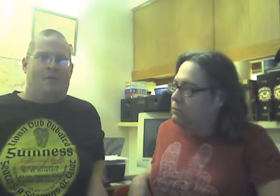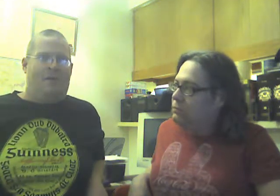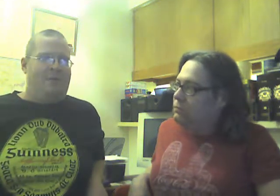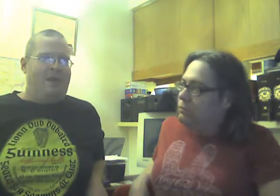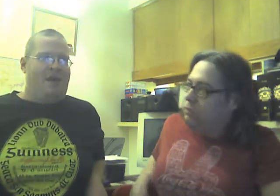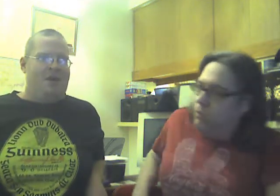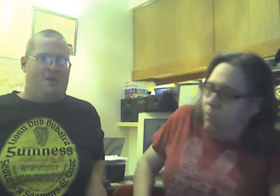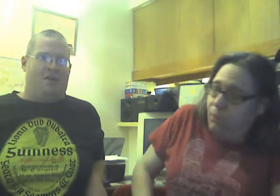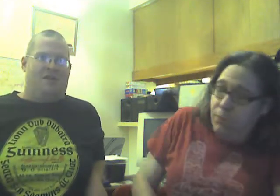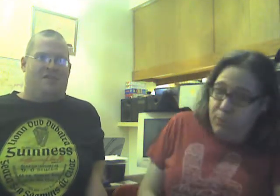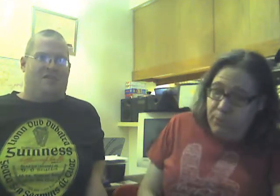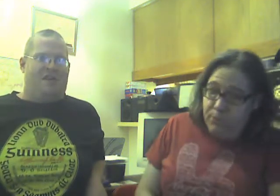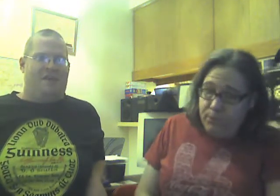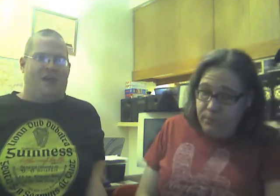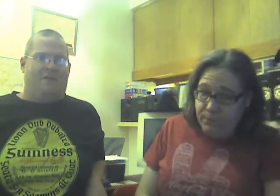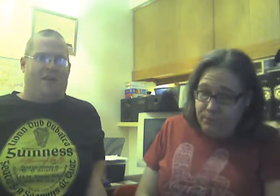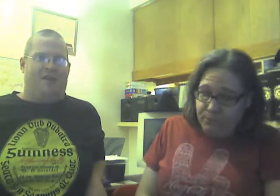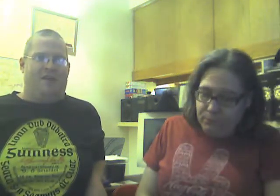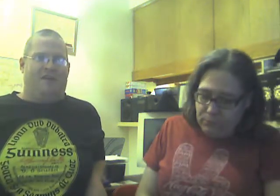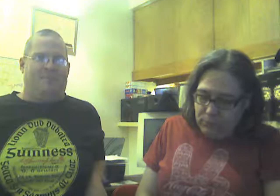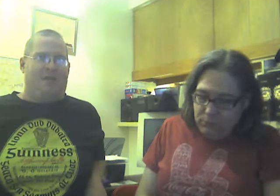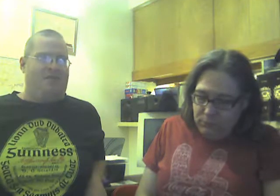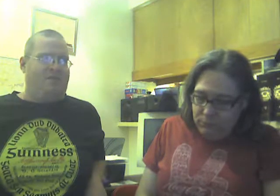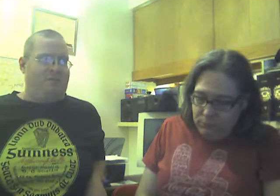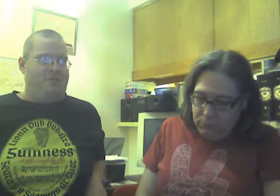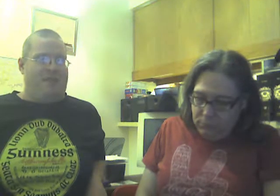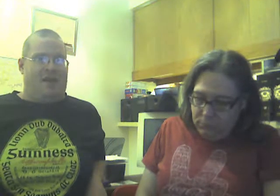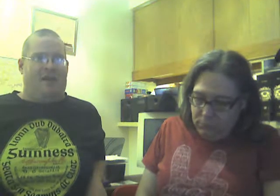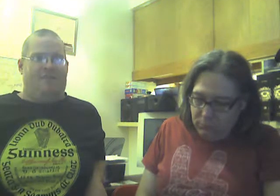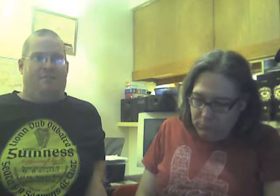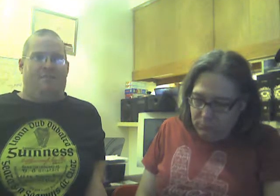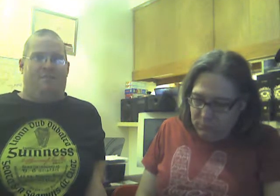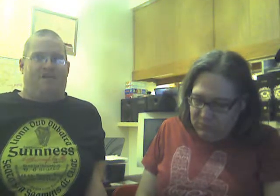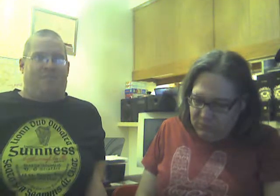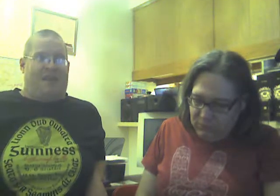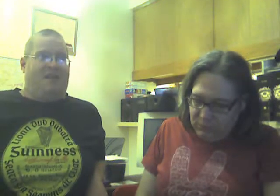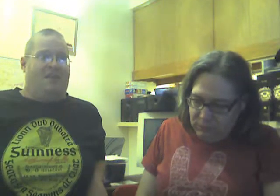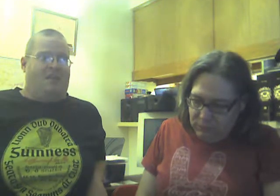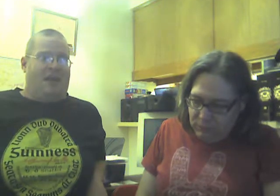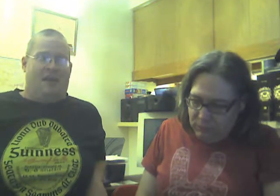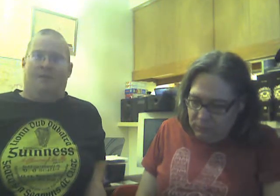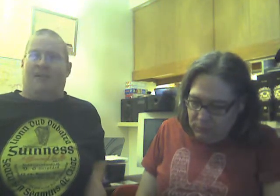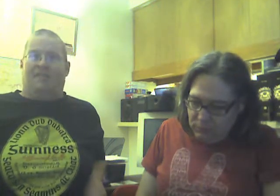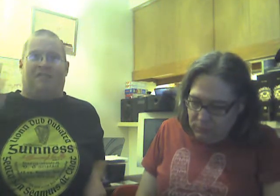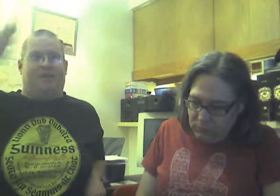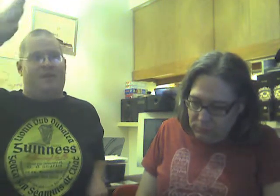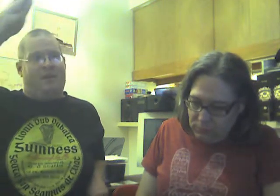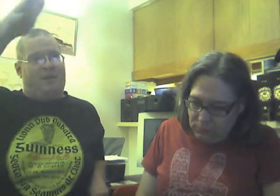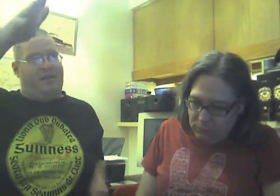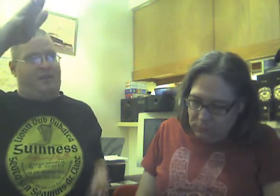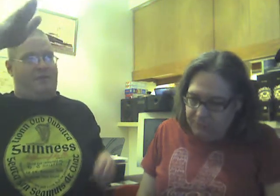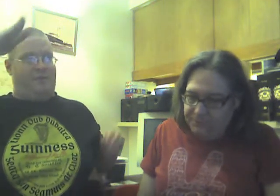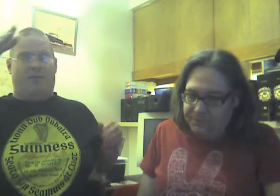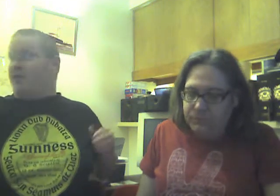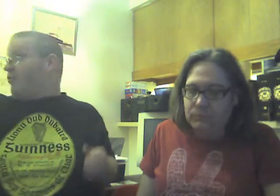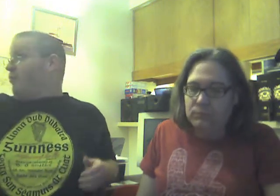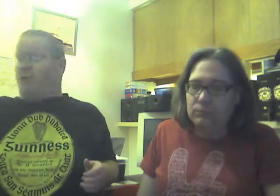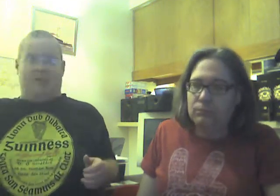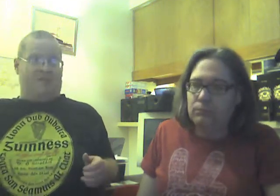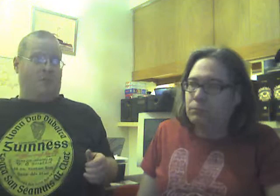don't want to be unheard, so I figure that it's better to kind of speak a little louder. Also, if you've noticed the room, there's a